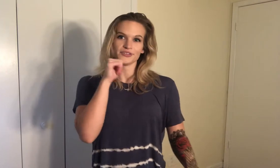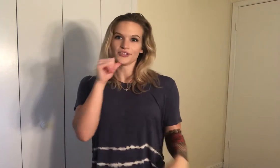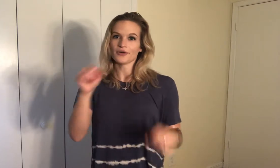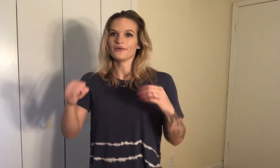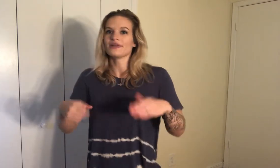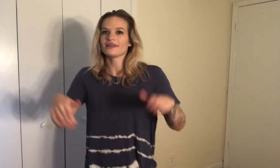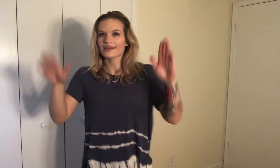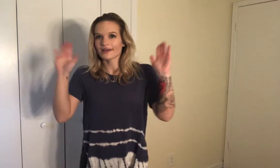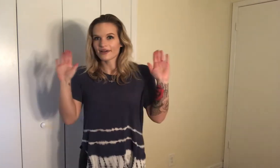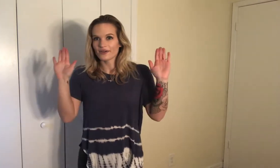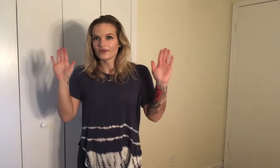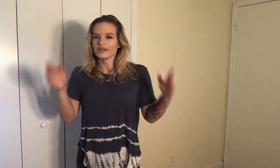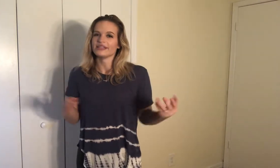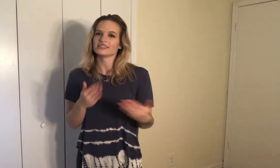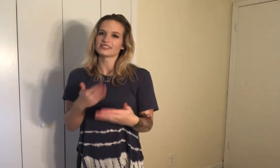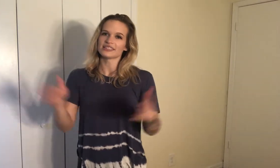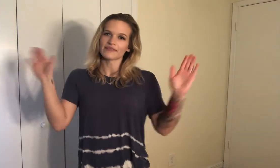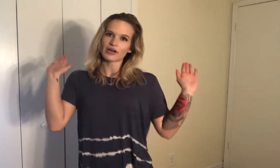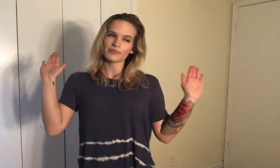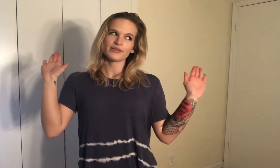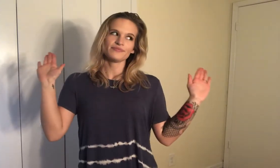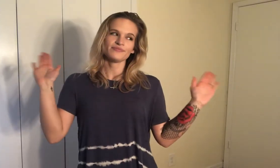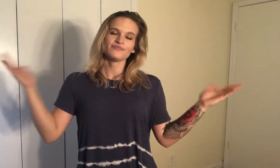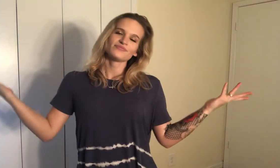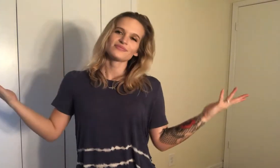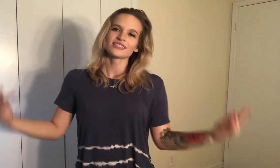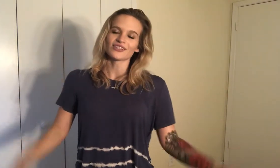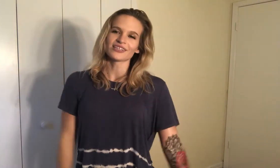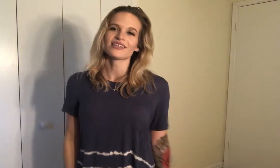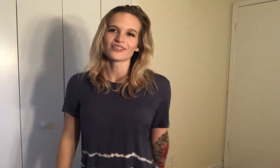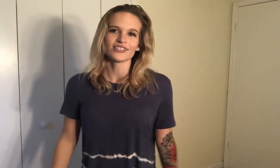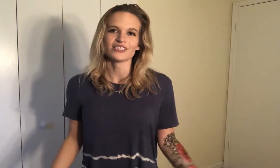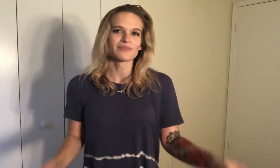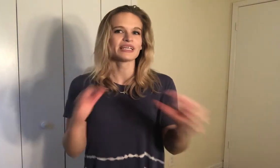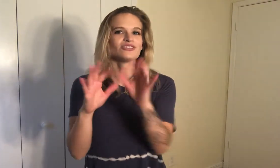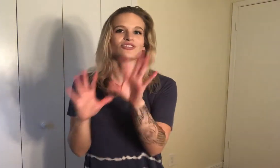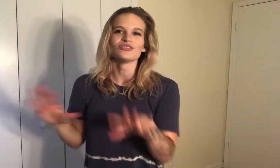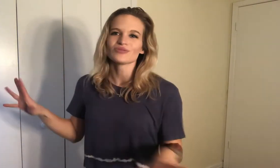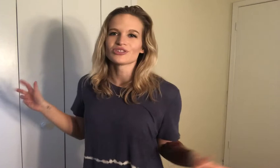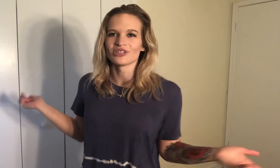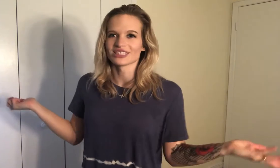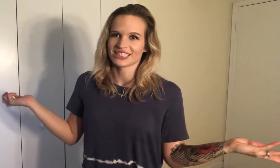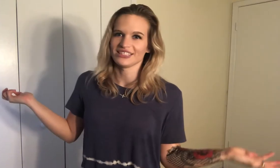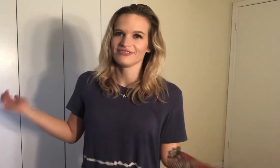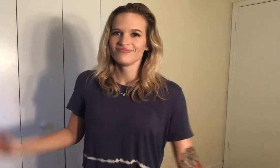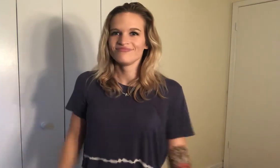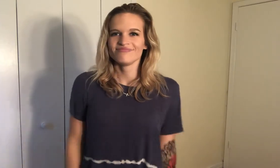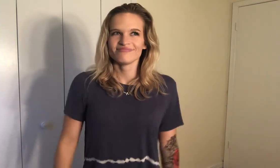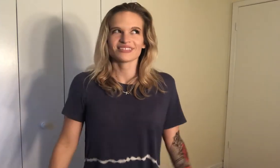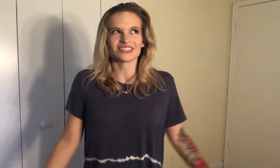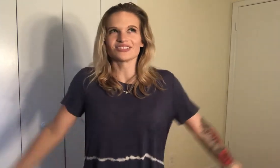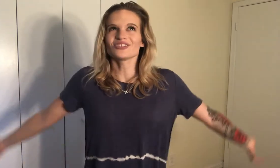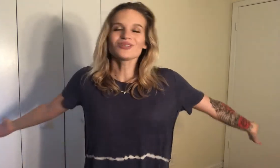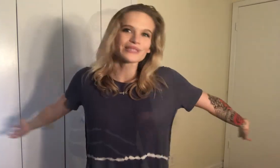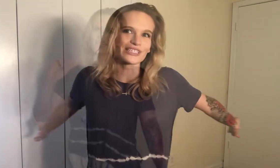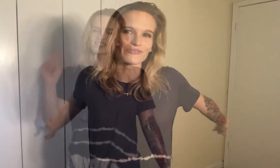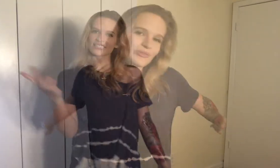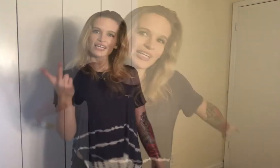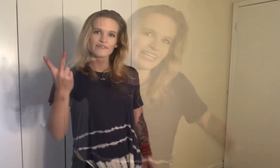don't let go and this is give up so you can literally just pick and choose what you want to sign it because there's so many there's a second